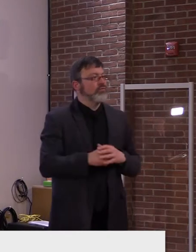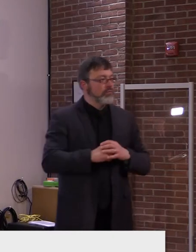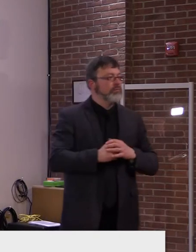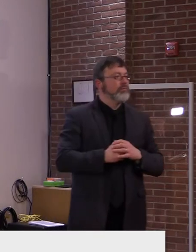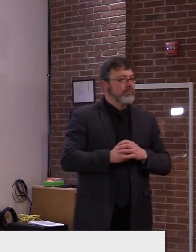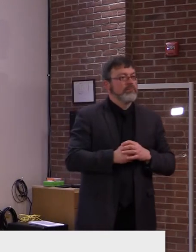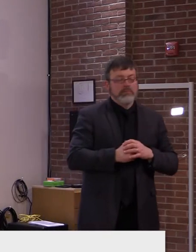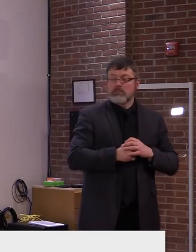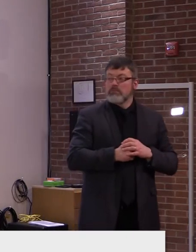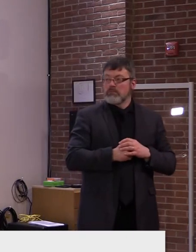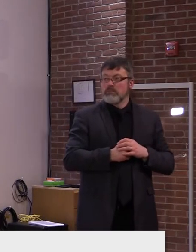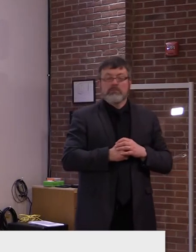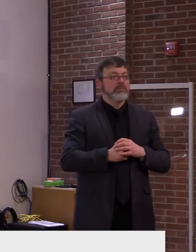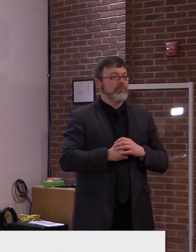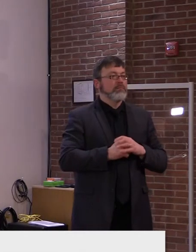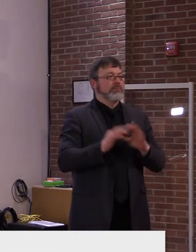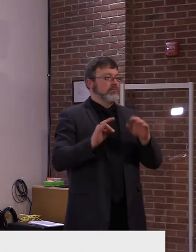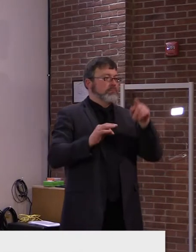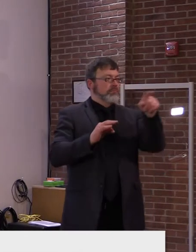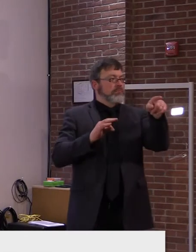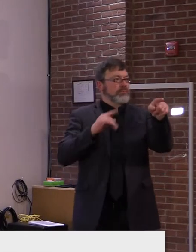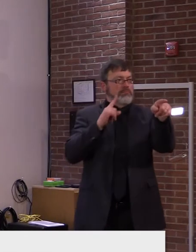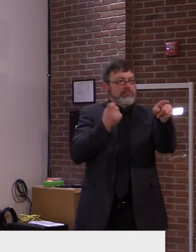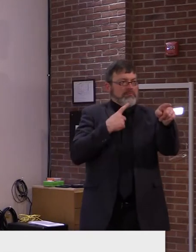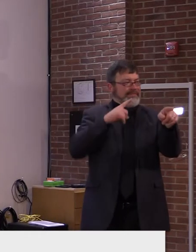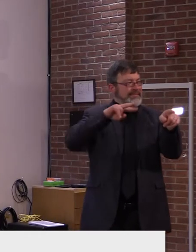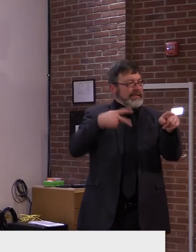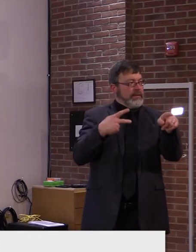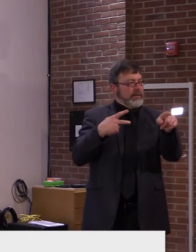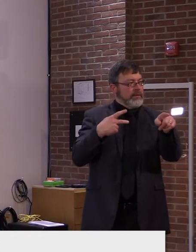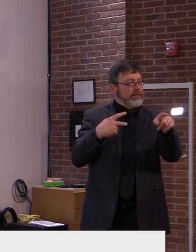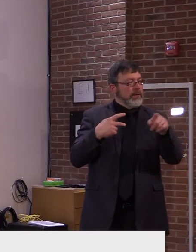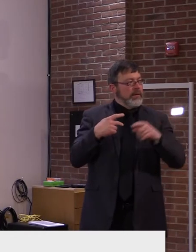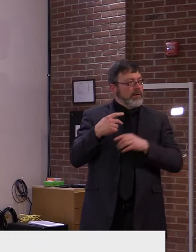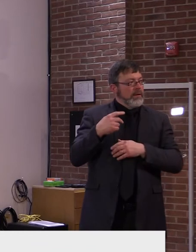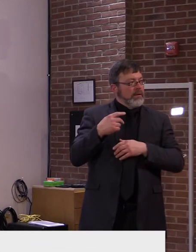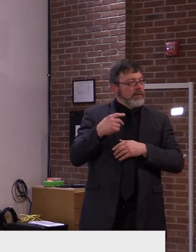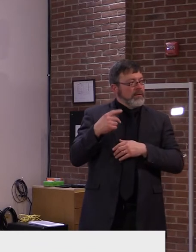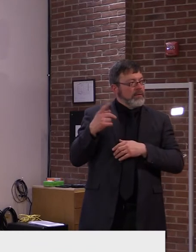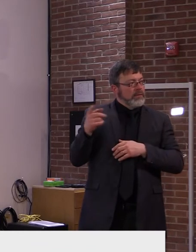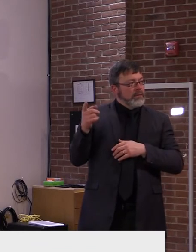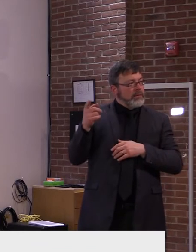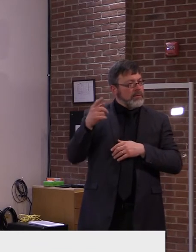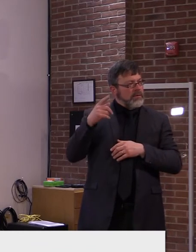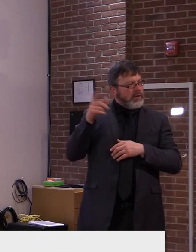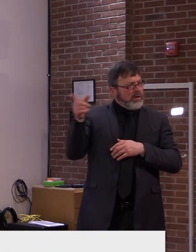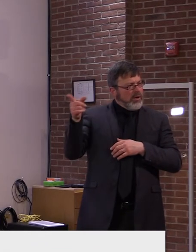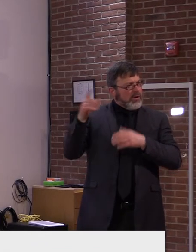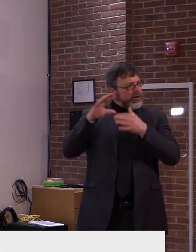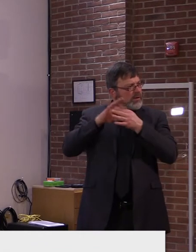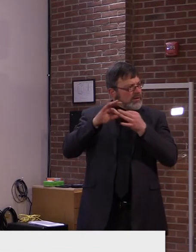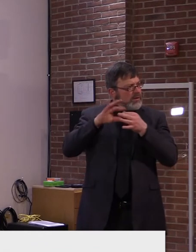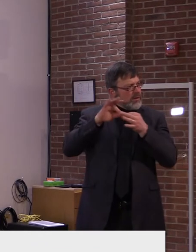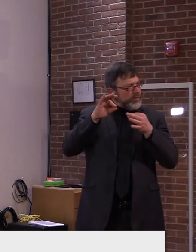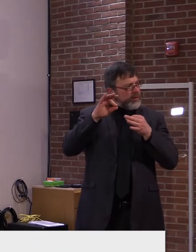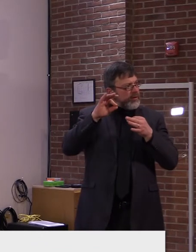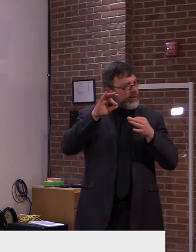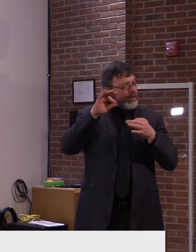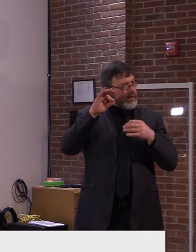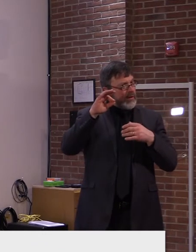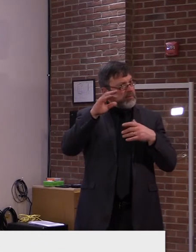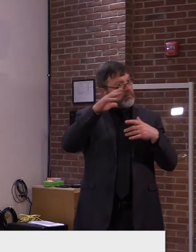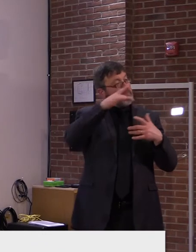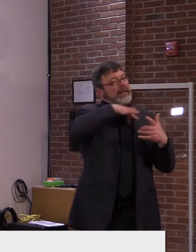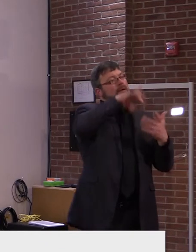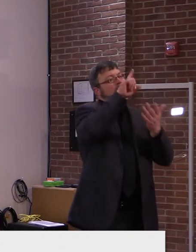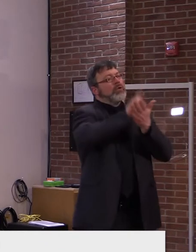we're going to see any of our vaccine allocations potentially delayed in the next few weeks as well. There have been, you know, problems at